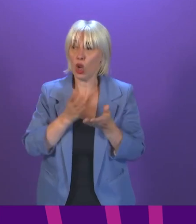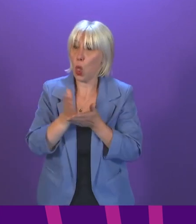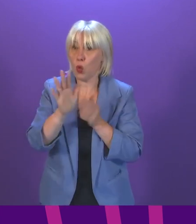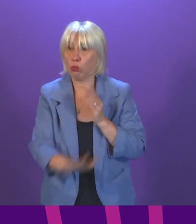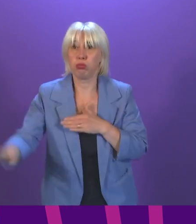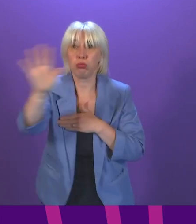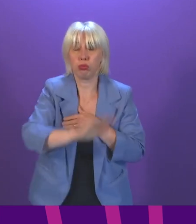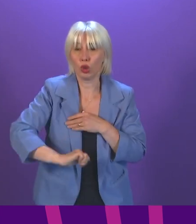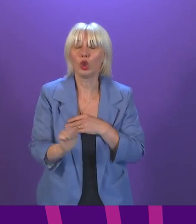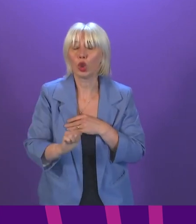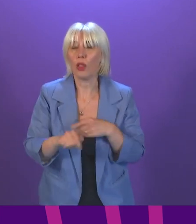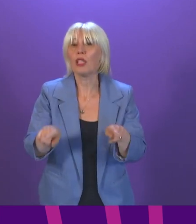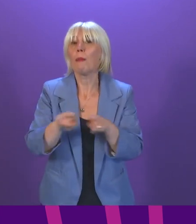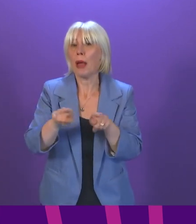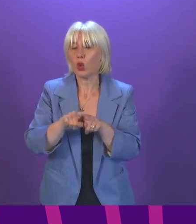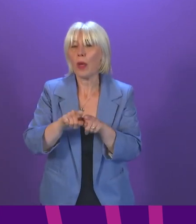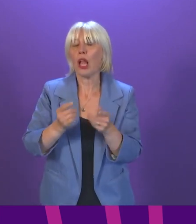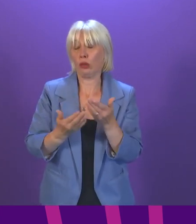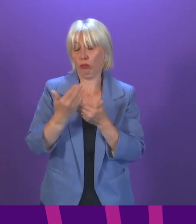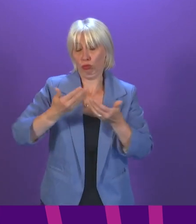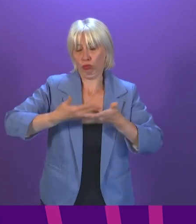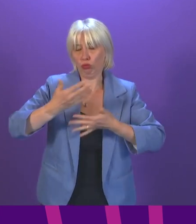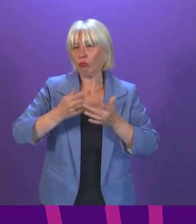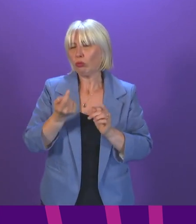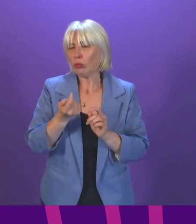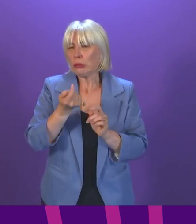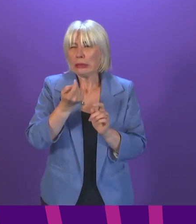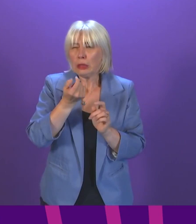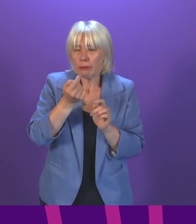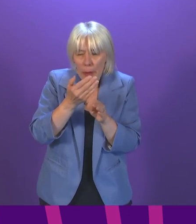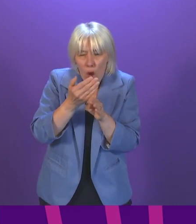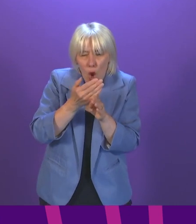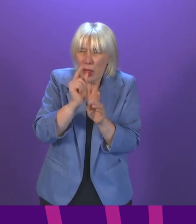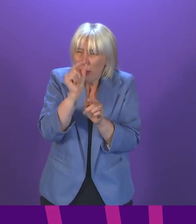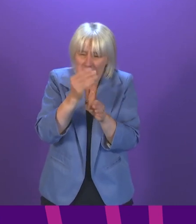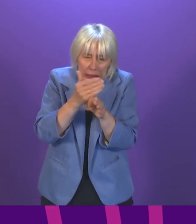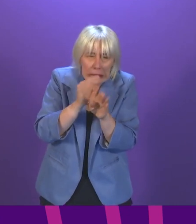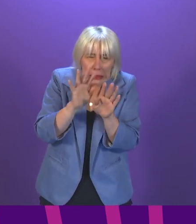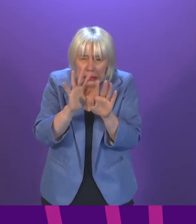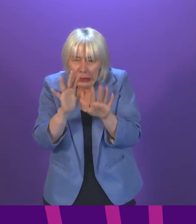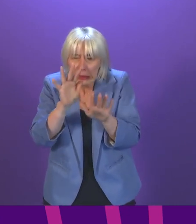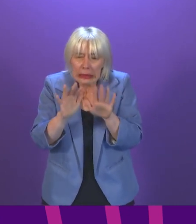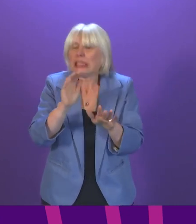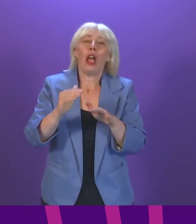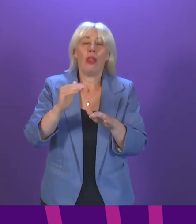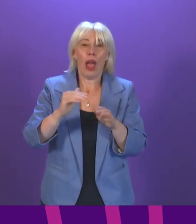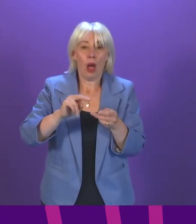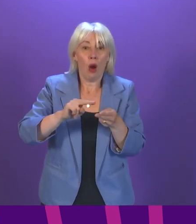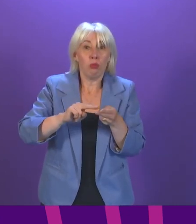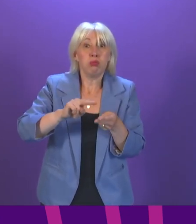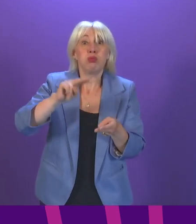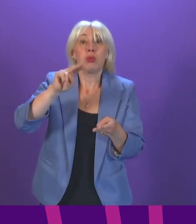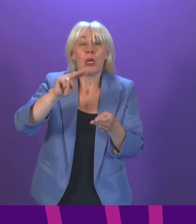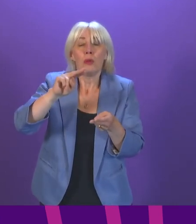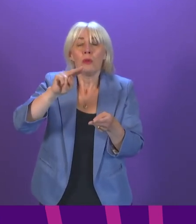the latest data also gives us some early, albeit tentative at this stage, indication that the rate of increase may